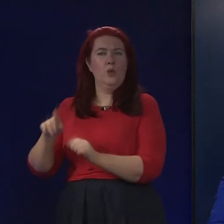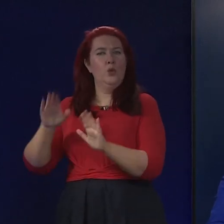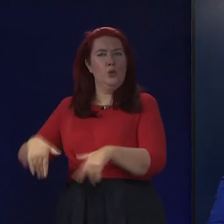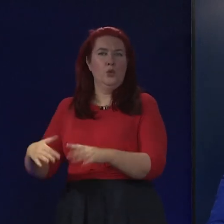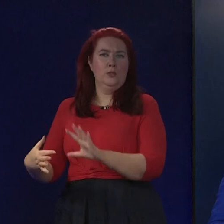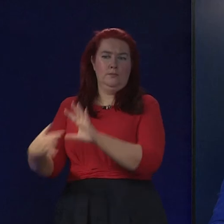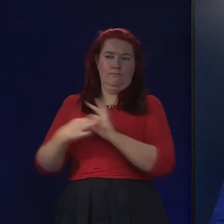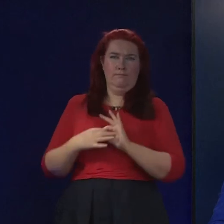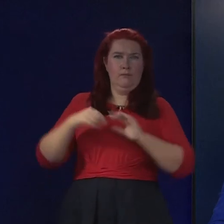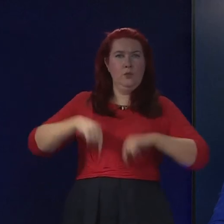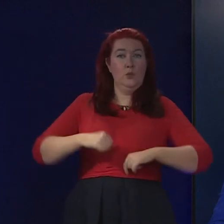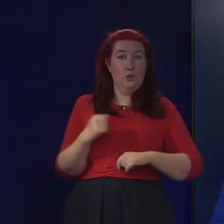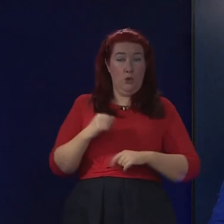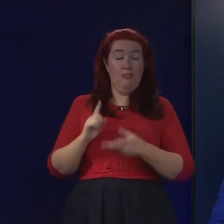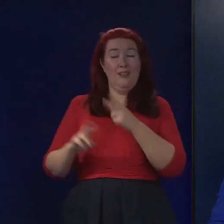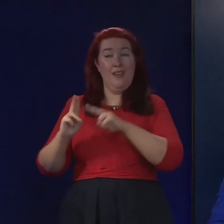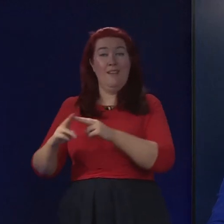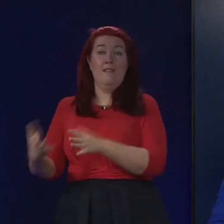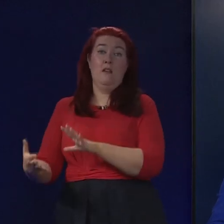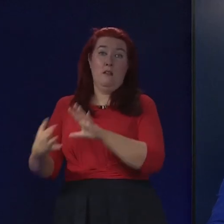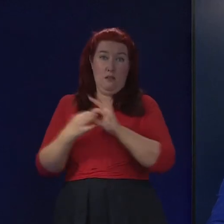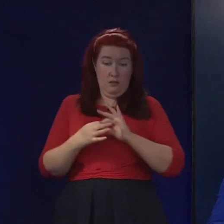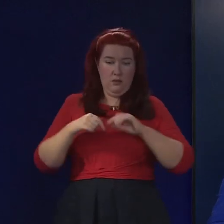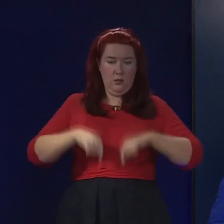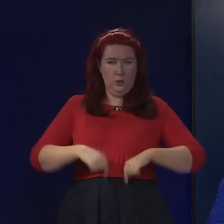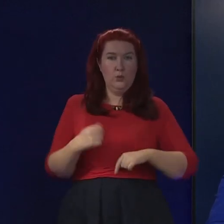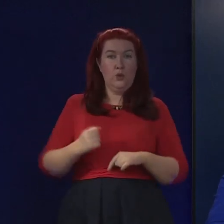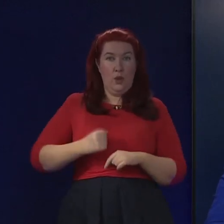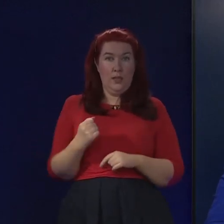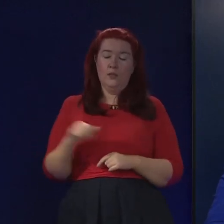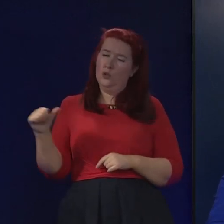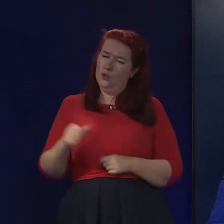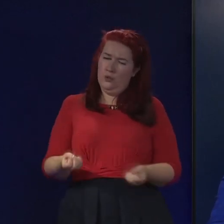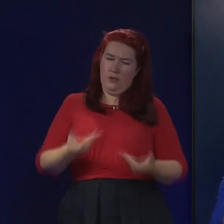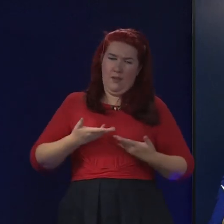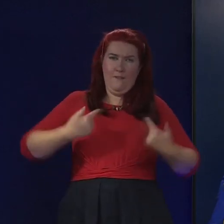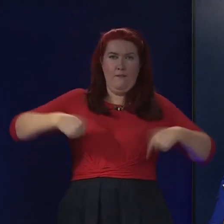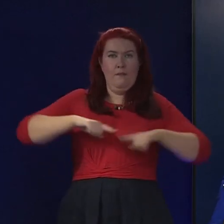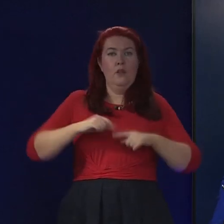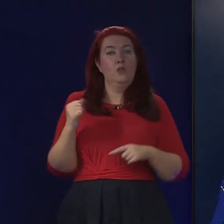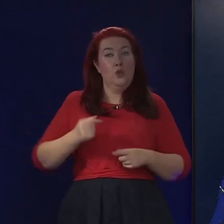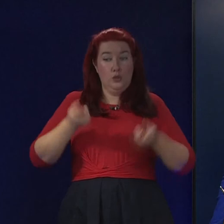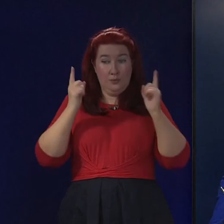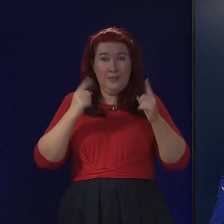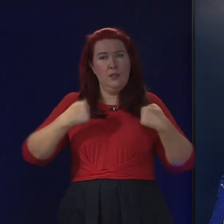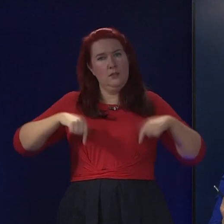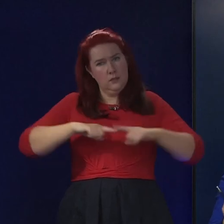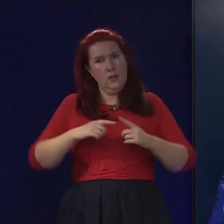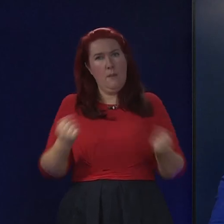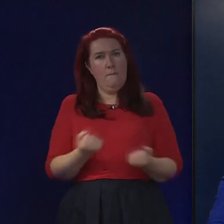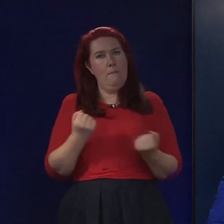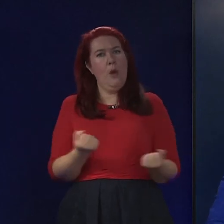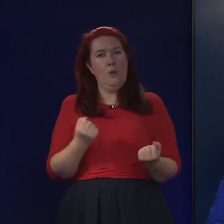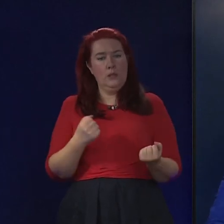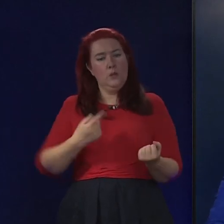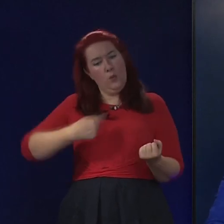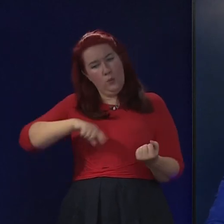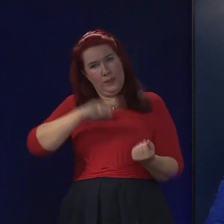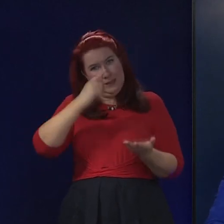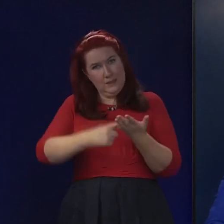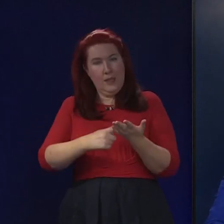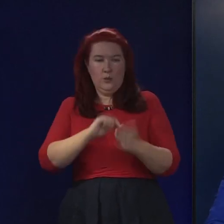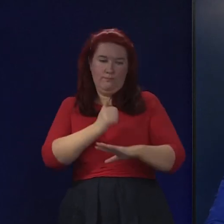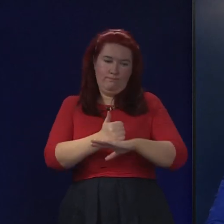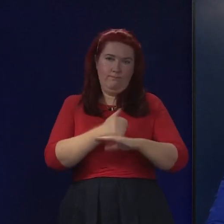Scotland. But if they do apply it to Scotland, they should give the power to Scottish Ministers to decide whether or not to implement it in the